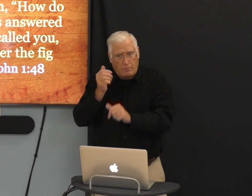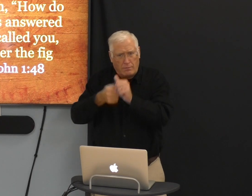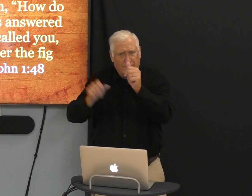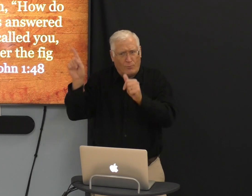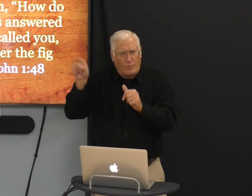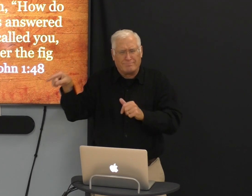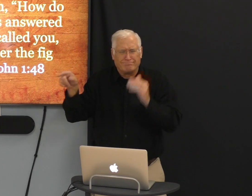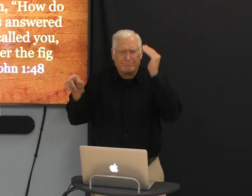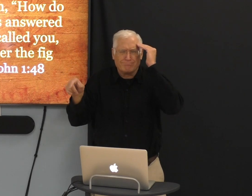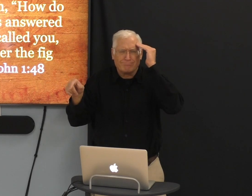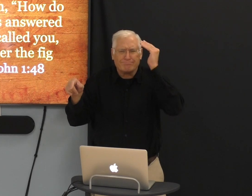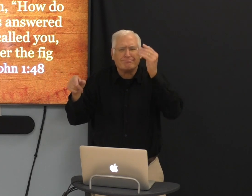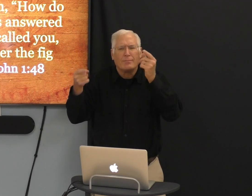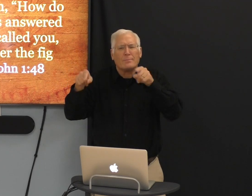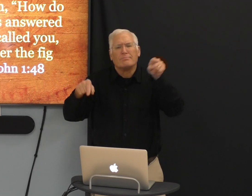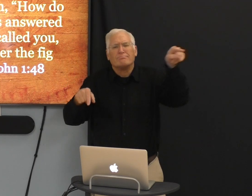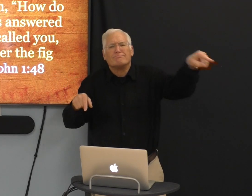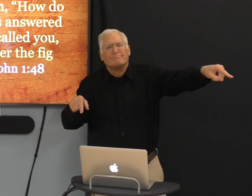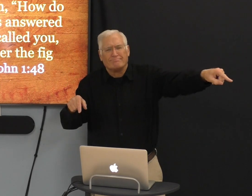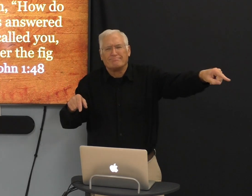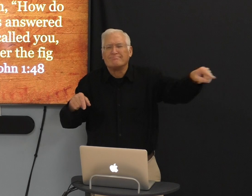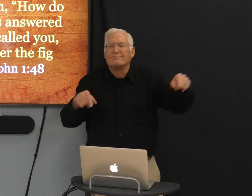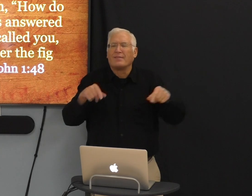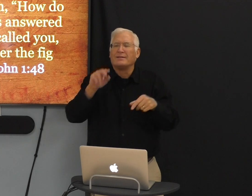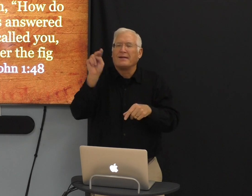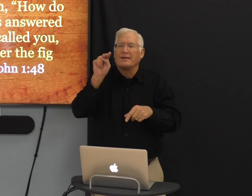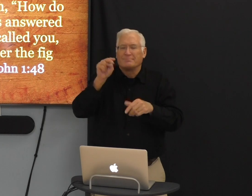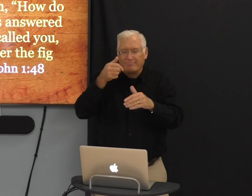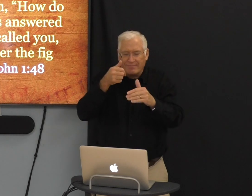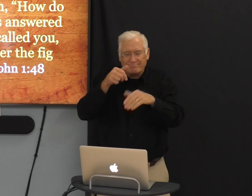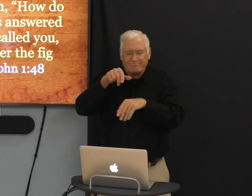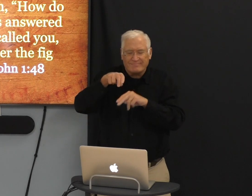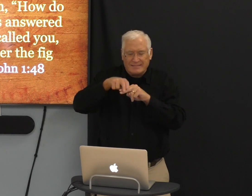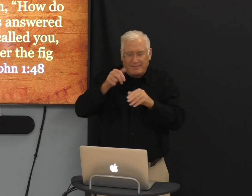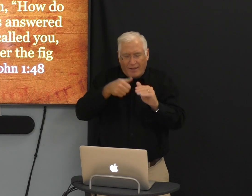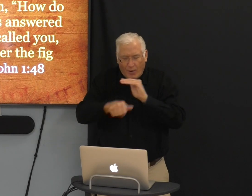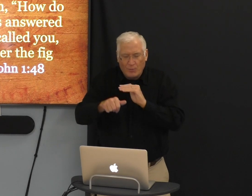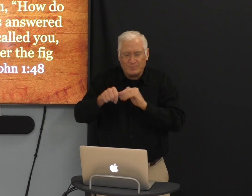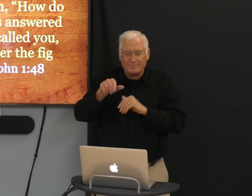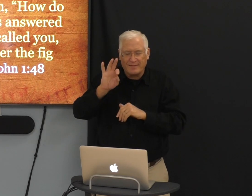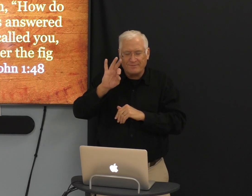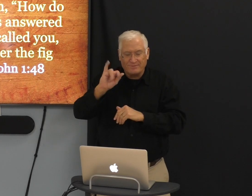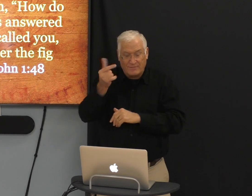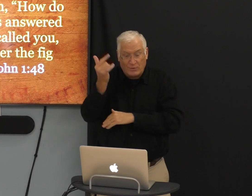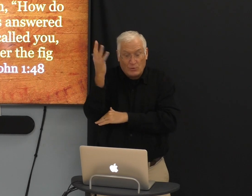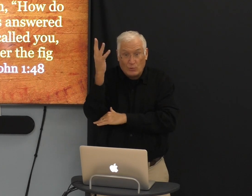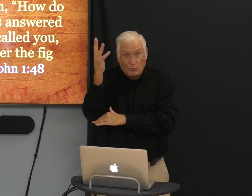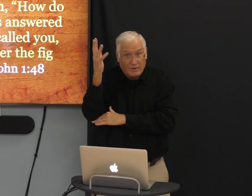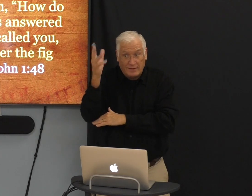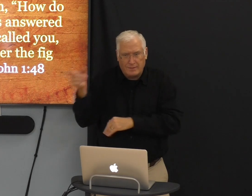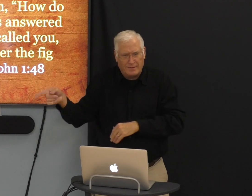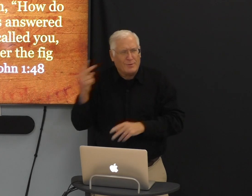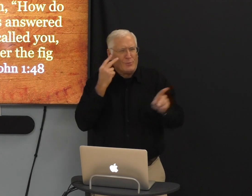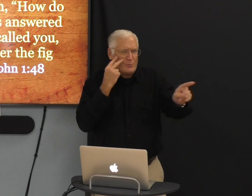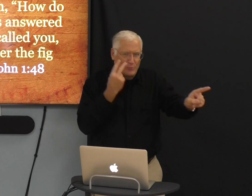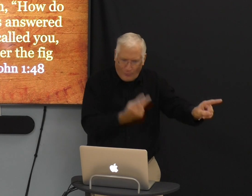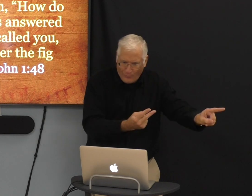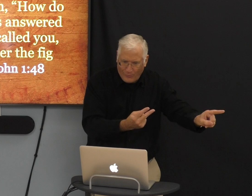seen Nathaniel. He already knew what had happened. He knew that Nathaniel had been